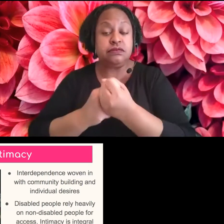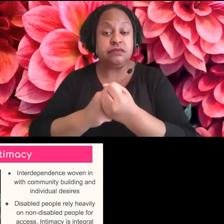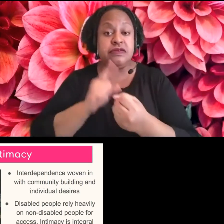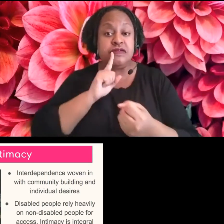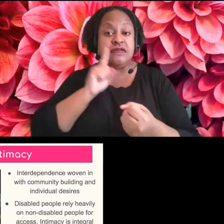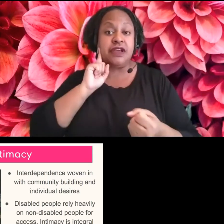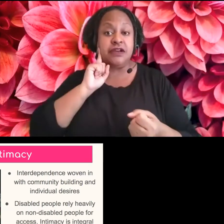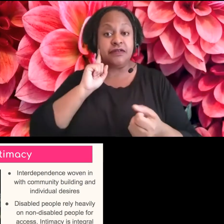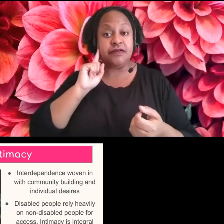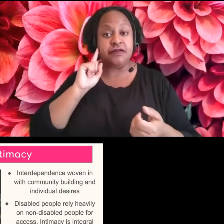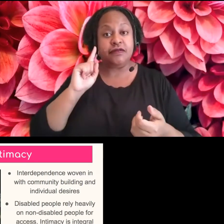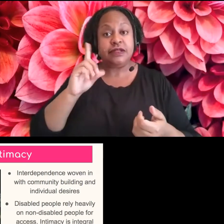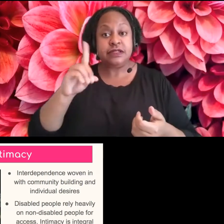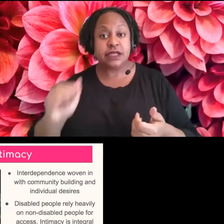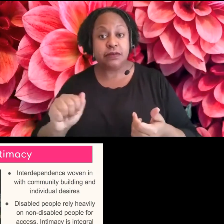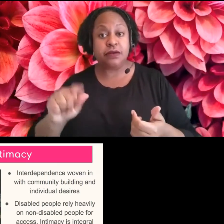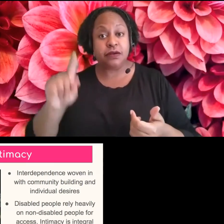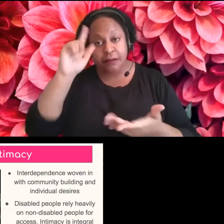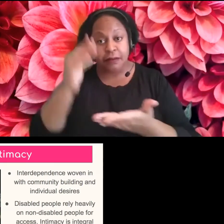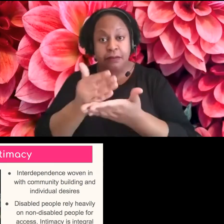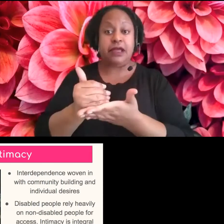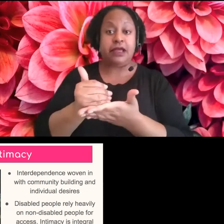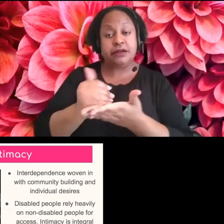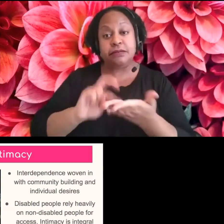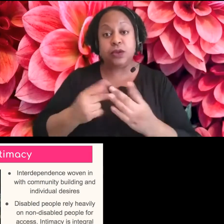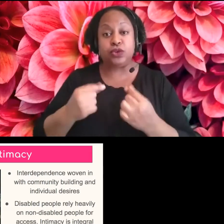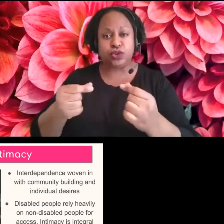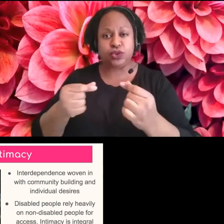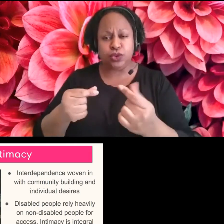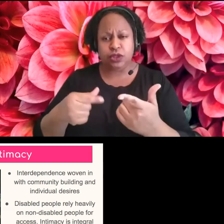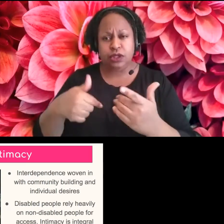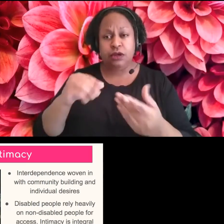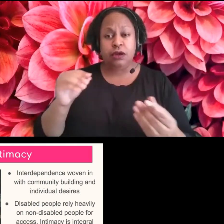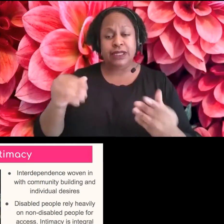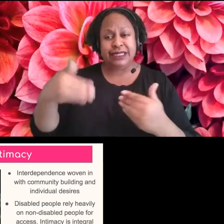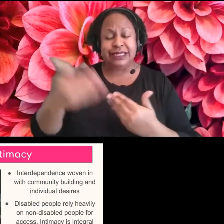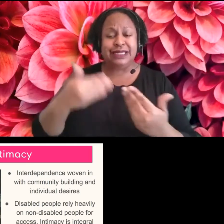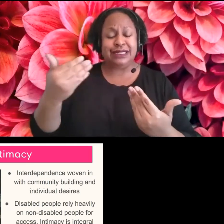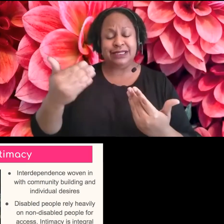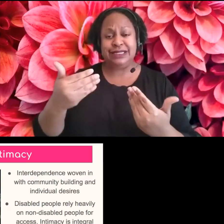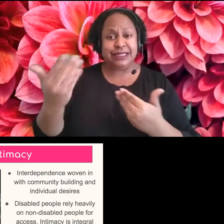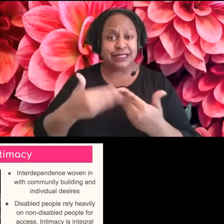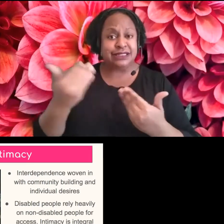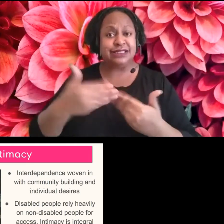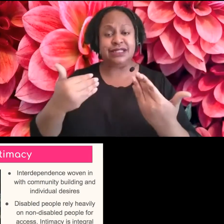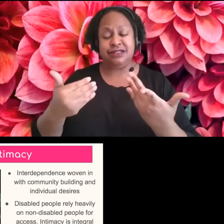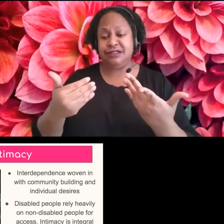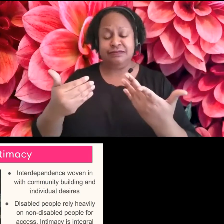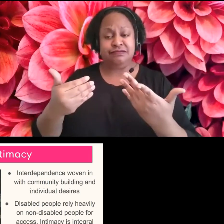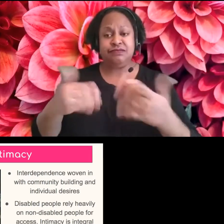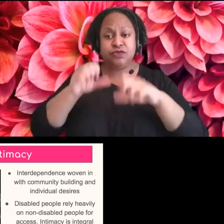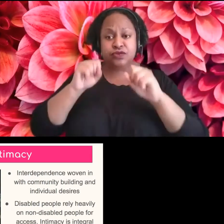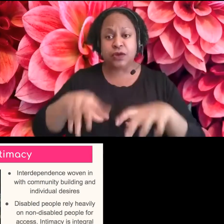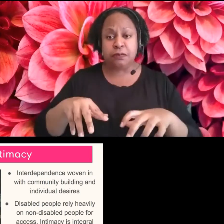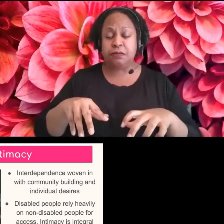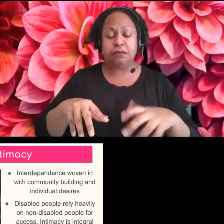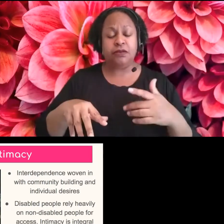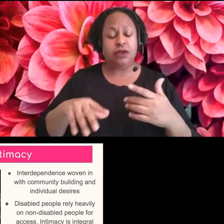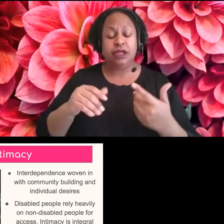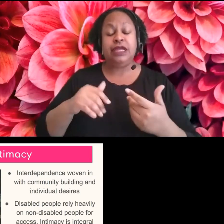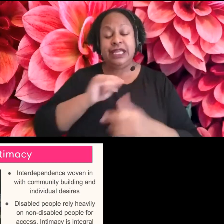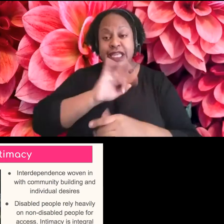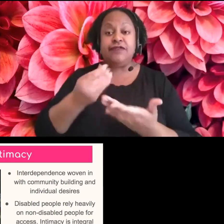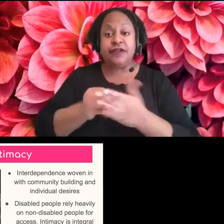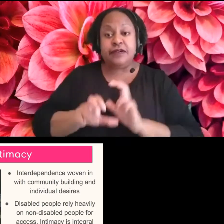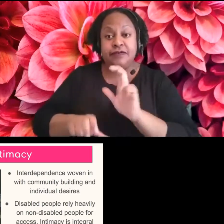deeper means you cannot so easily turn back once it's inconvenient or cost you much money or, or things like